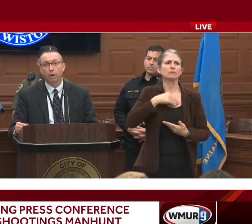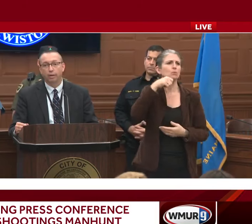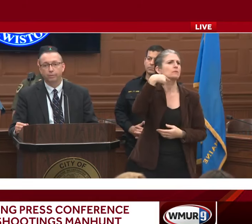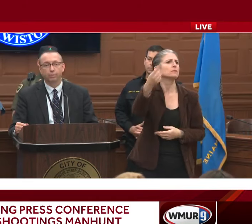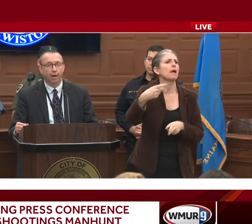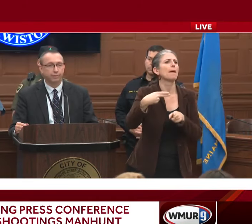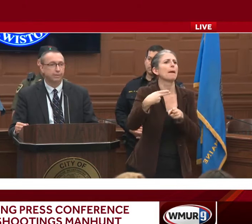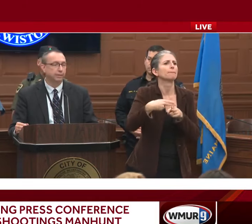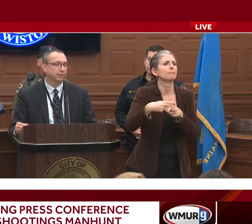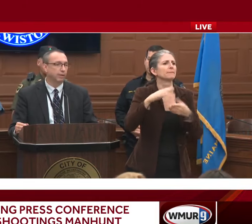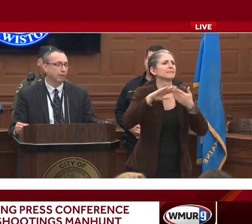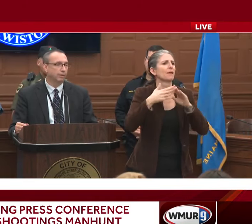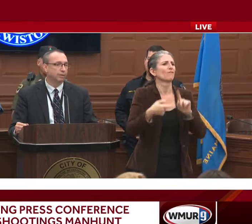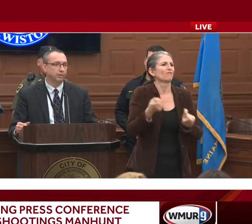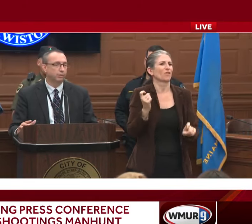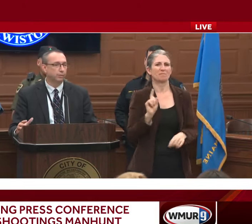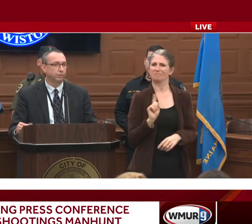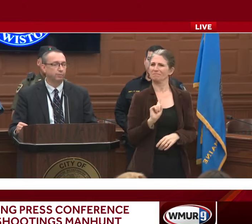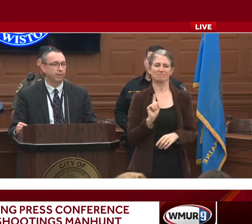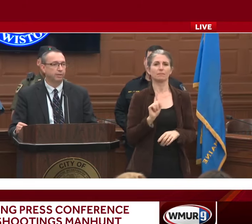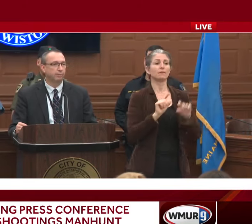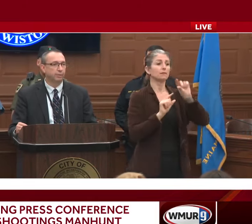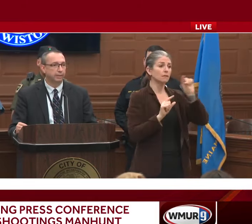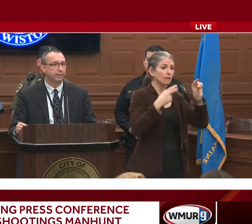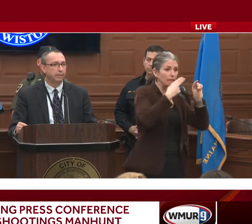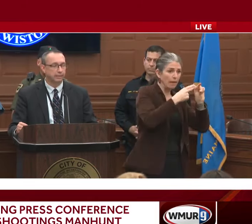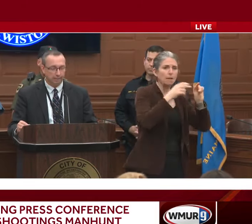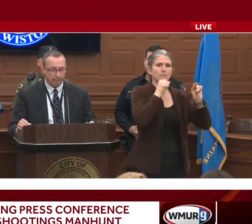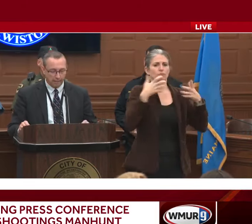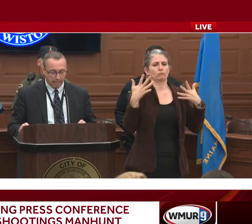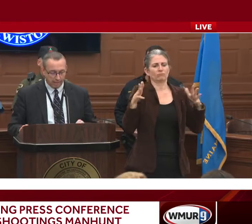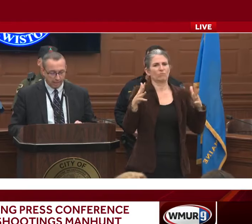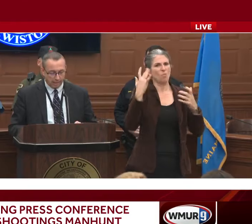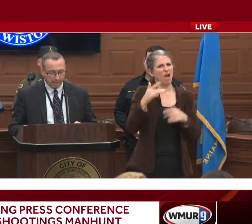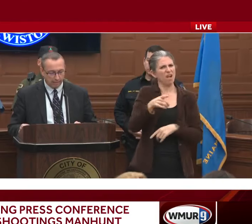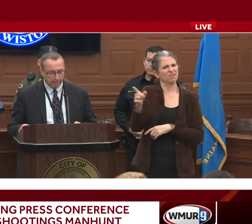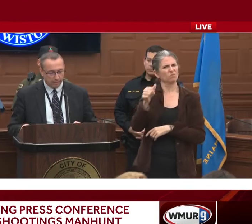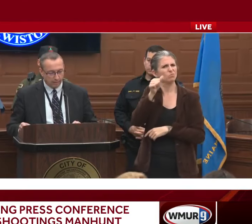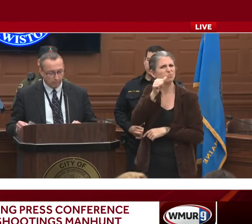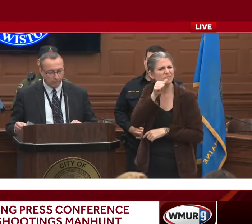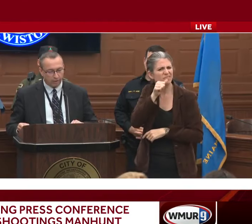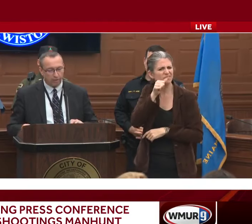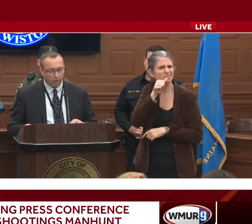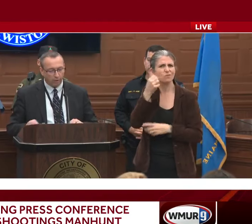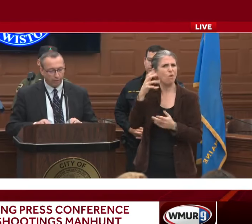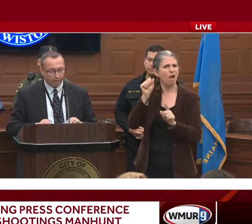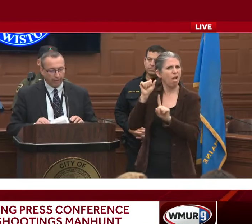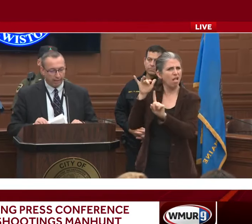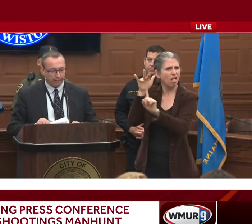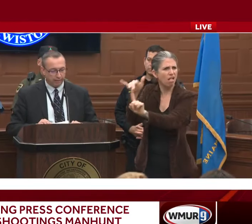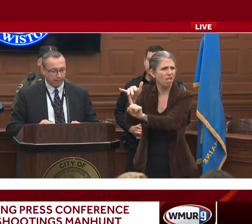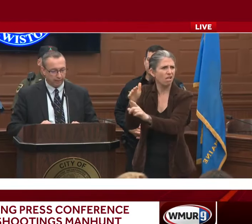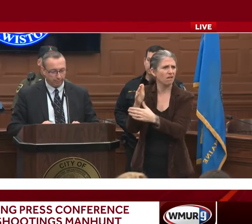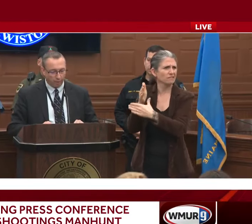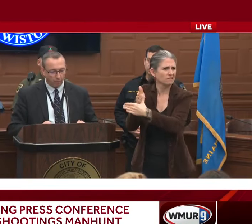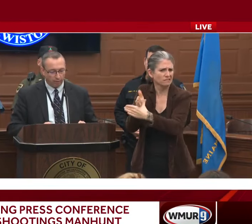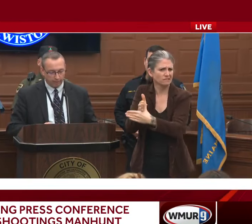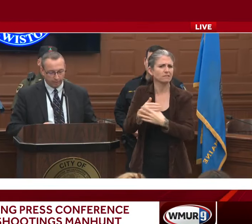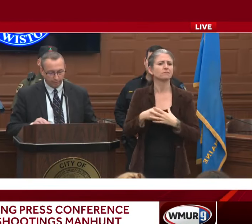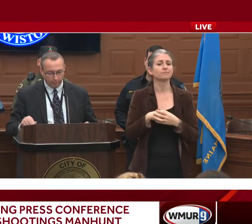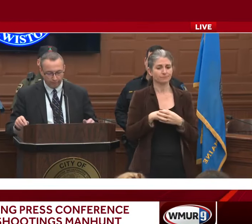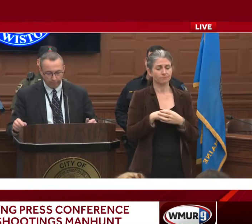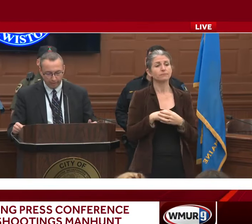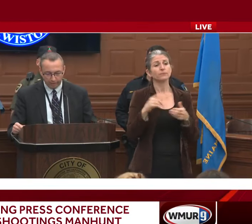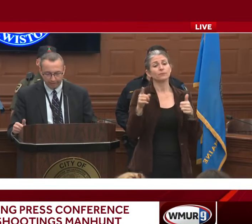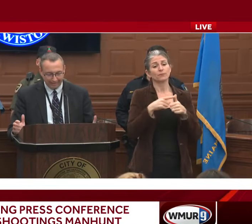and want some privacy around these issues, which makes complete sense. And we're going to start with that component